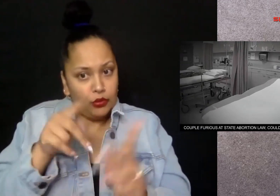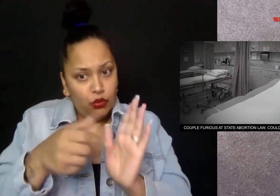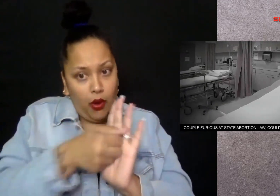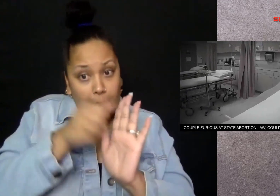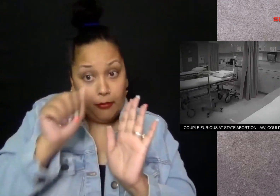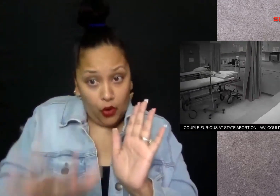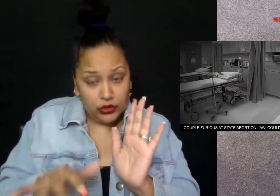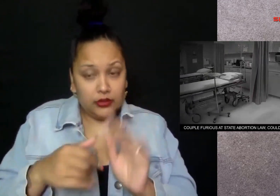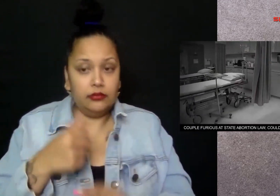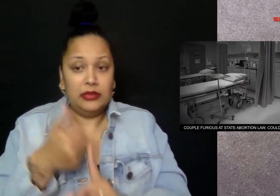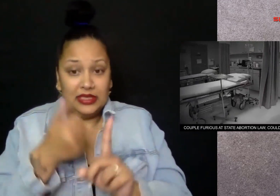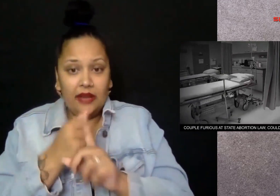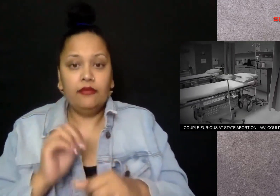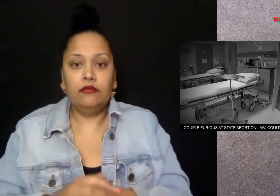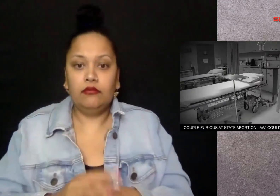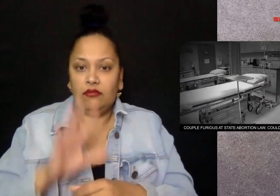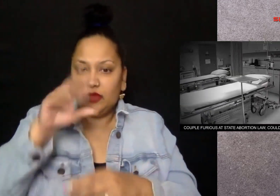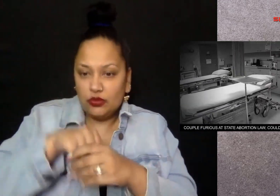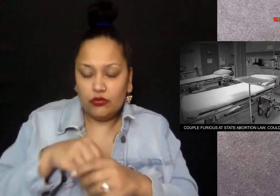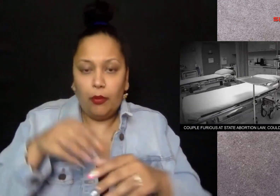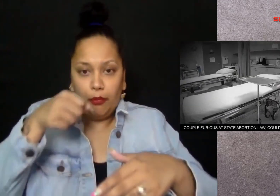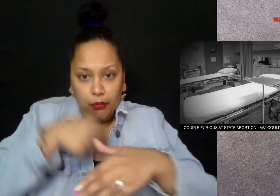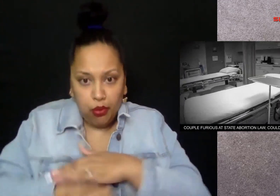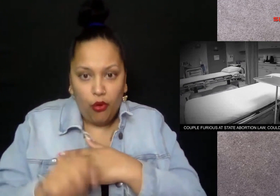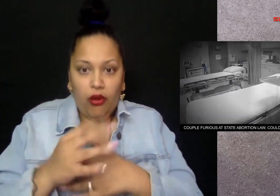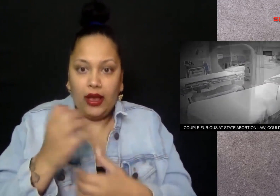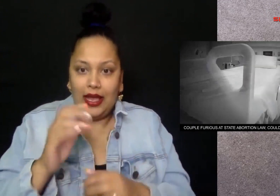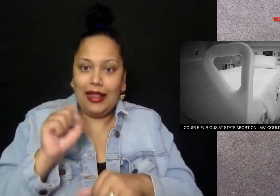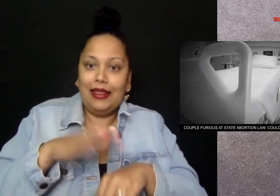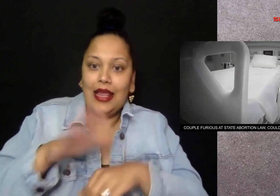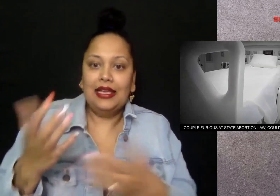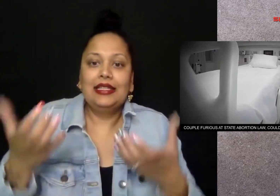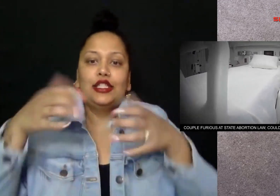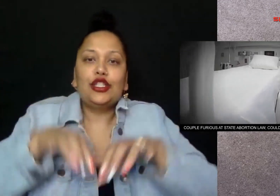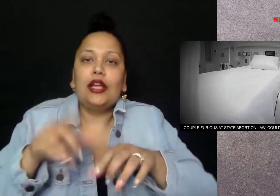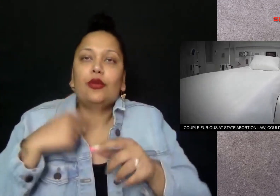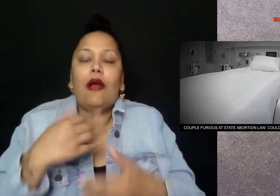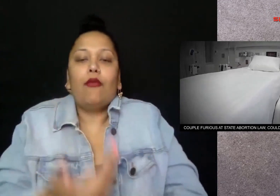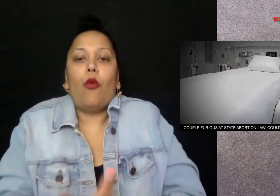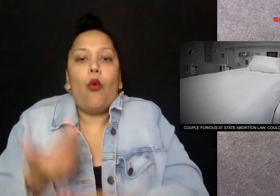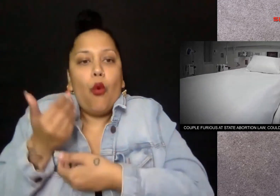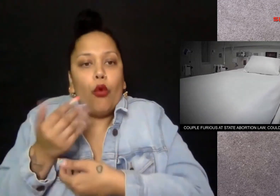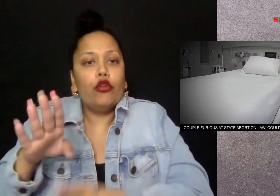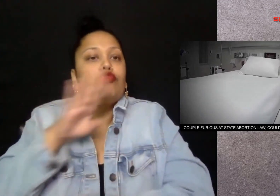that would induce birth and at least give them a chance to hold their daughter